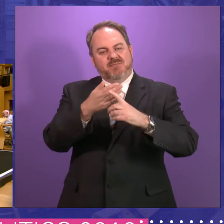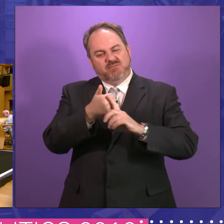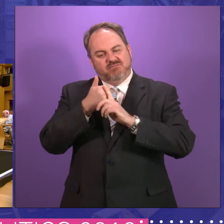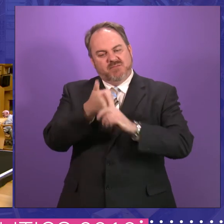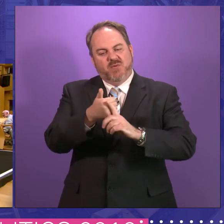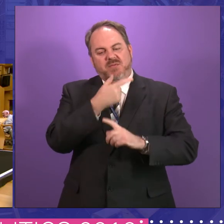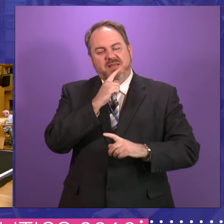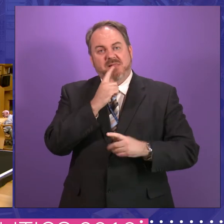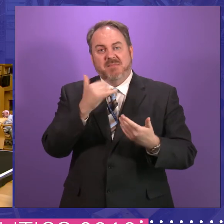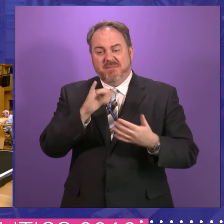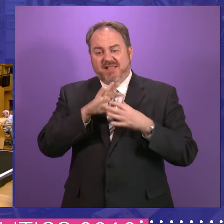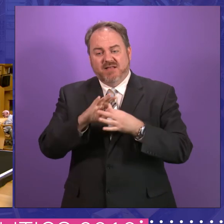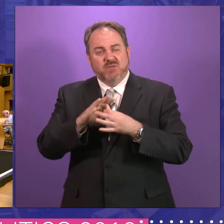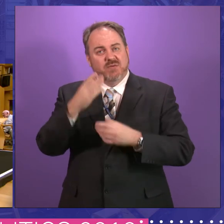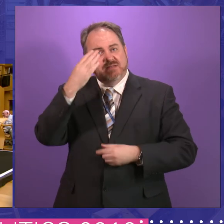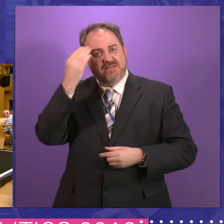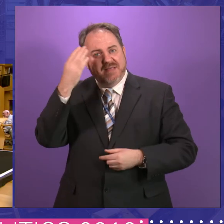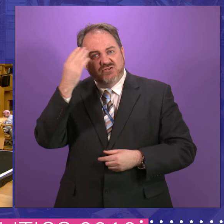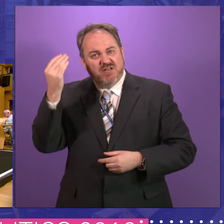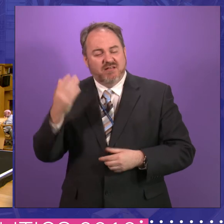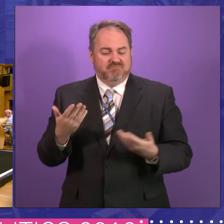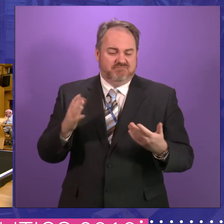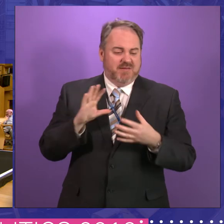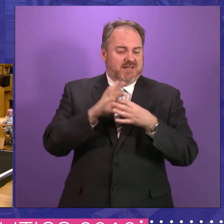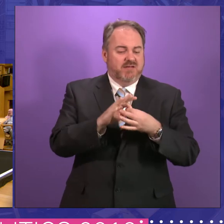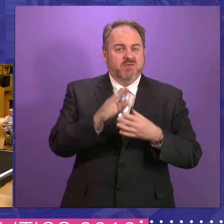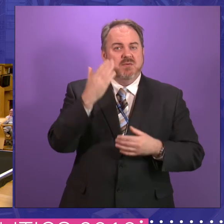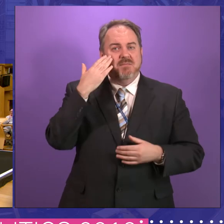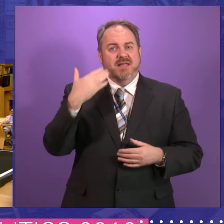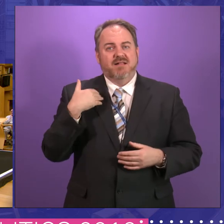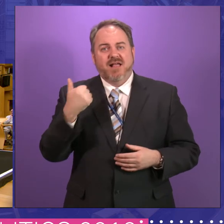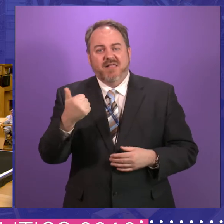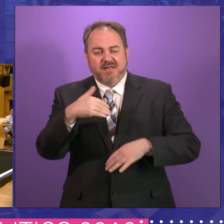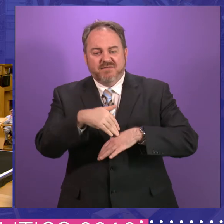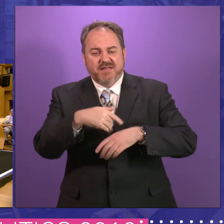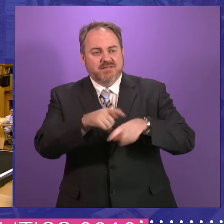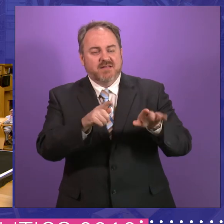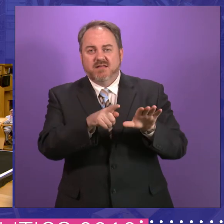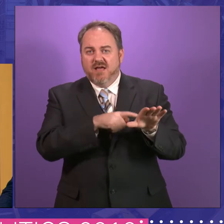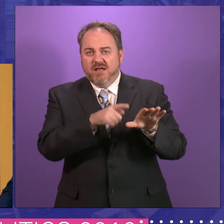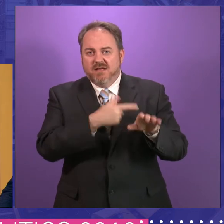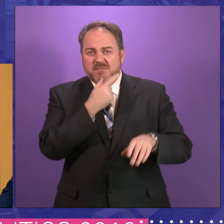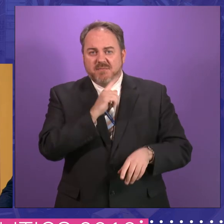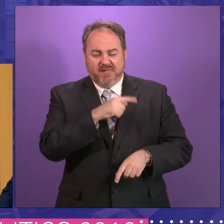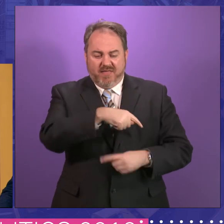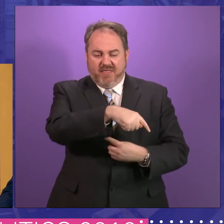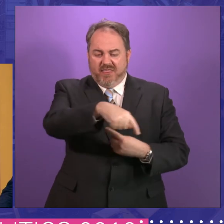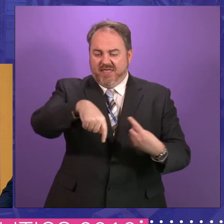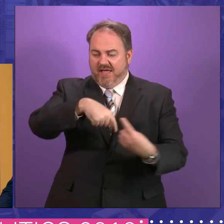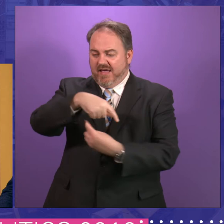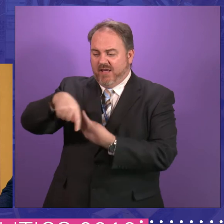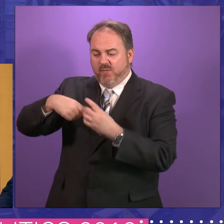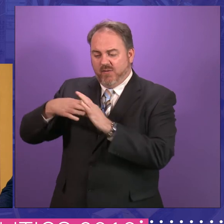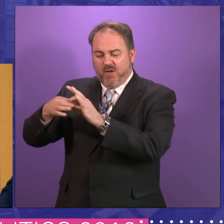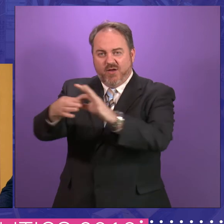whether it is, uh, mental health issues affecting young people, for example. They are bonded by that interest and they will work